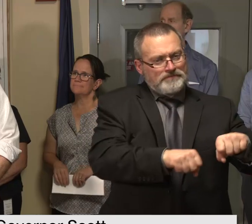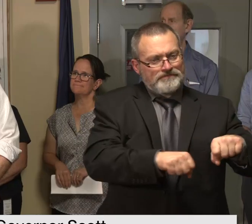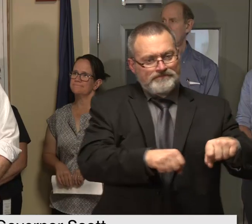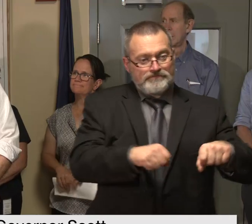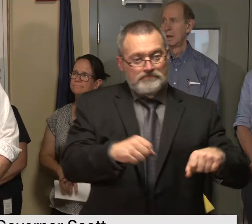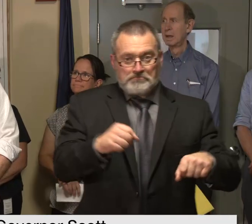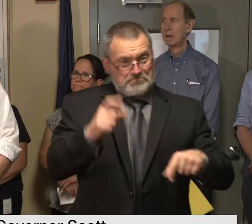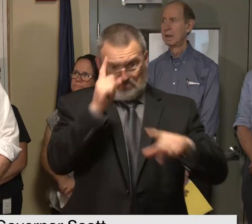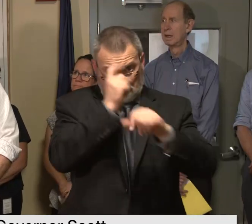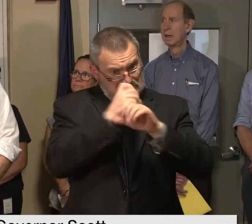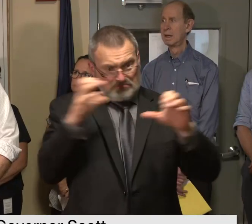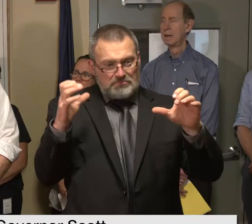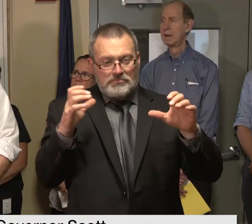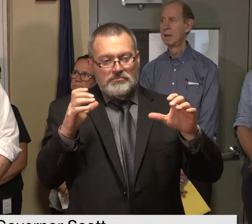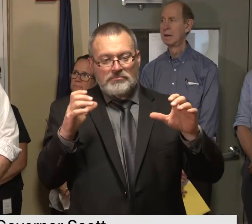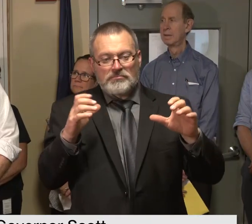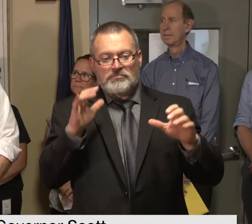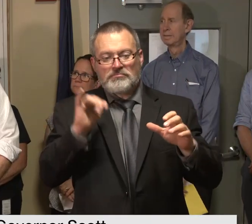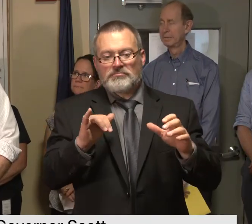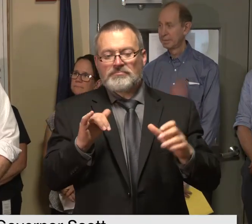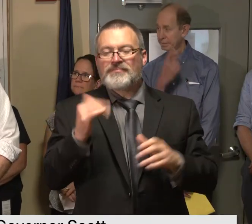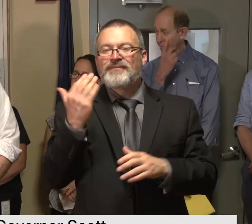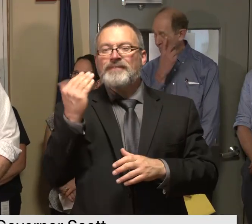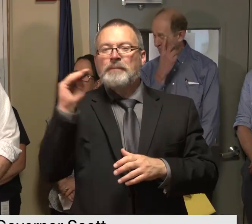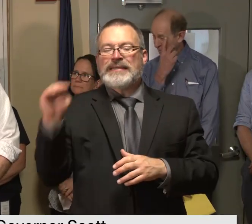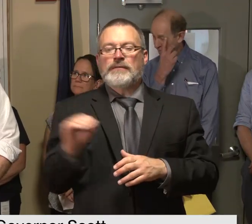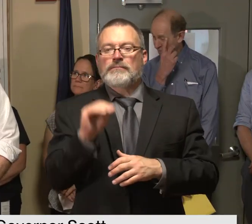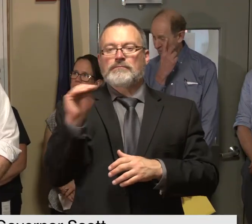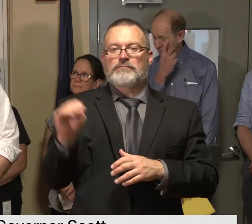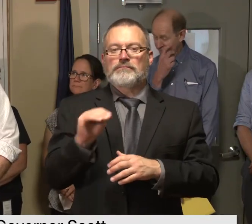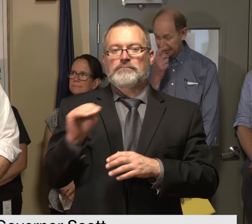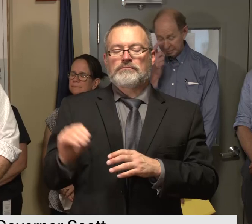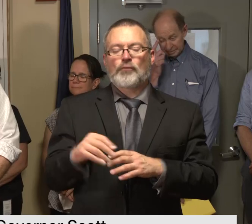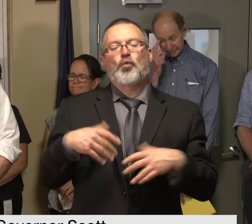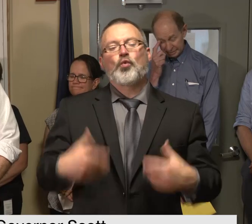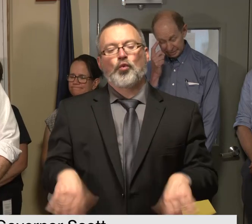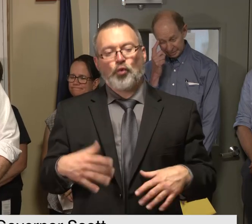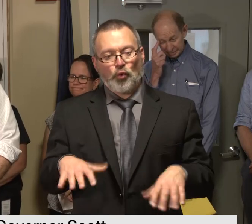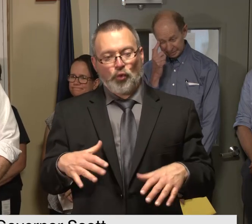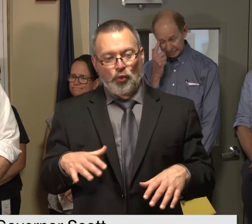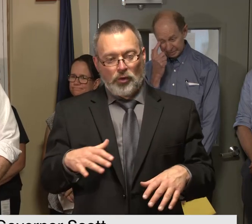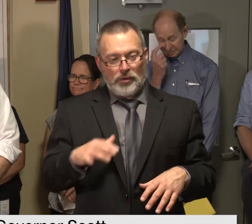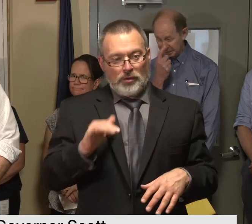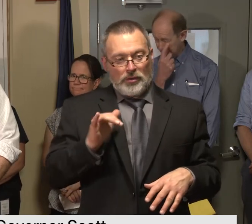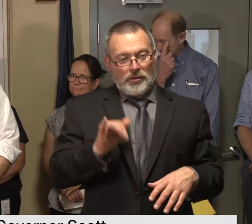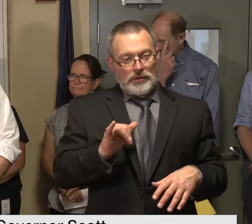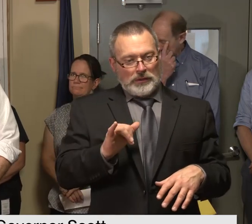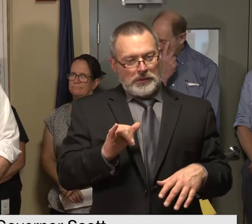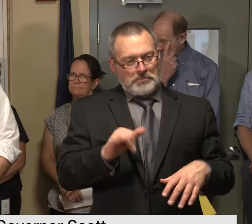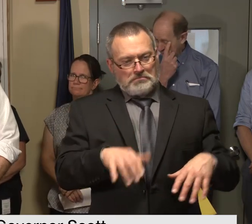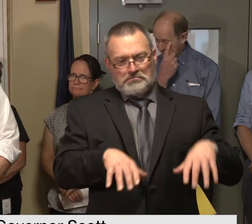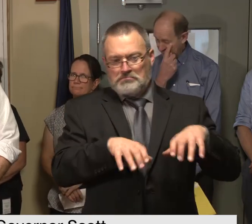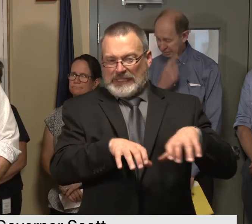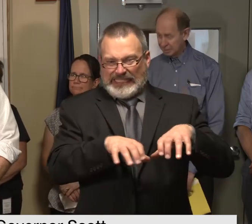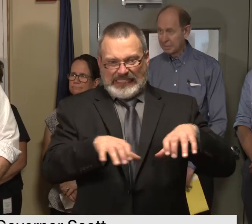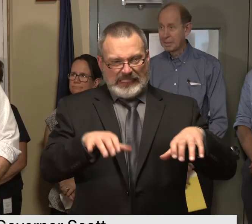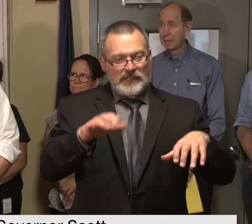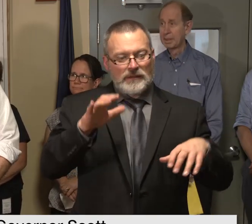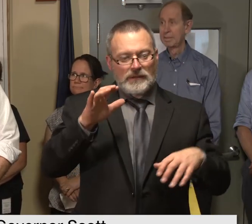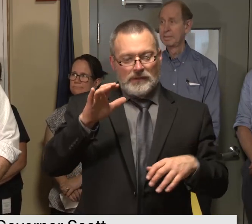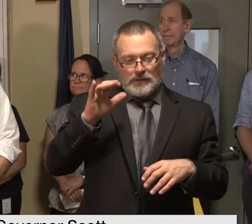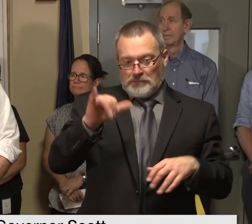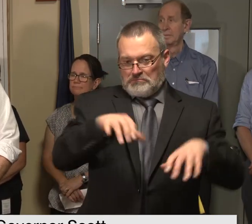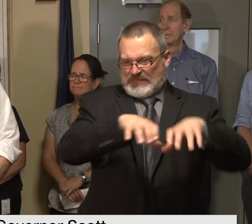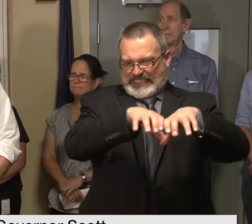dollars we have over 300 of those exact size and same culverts just on our interstate highway